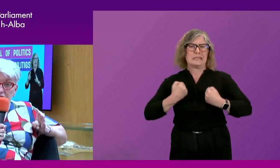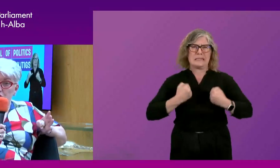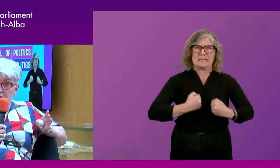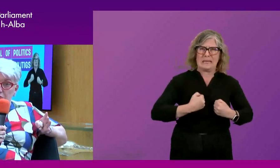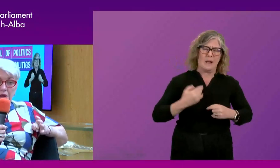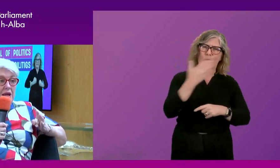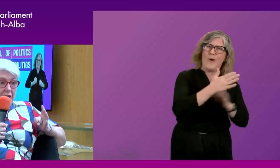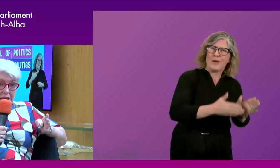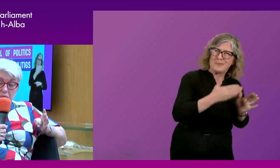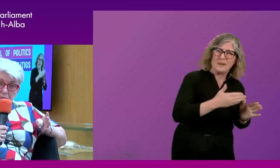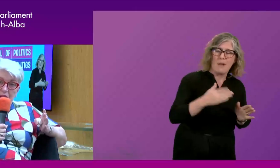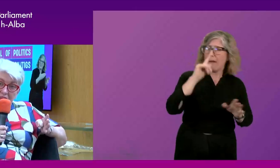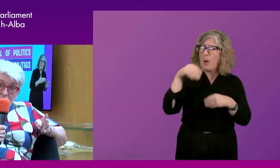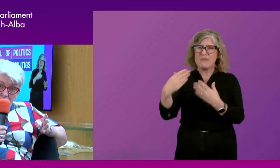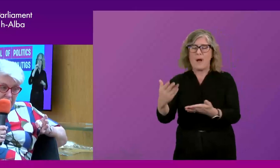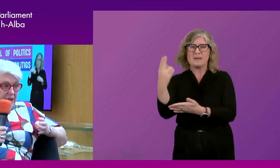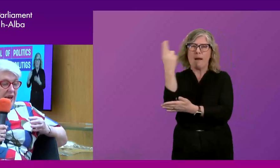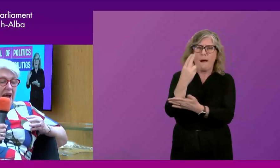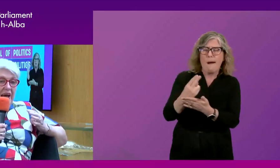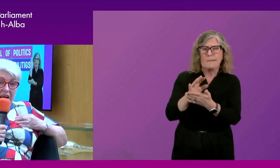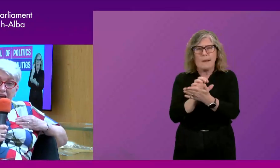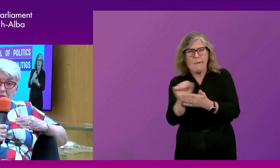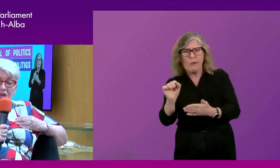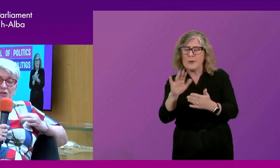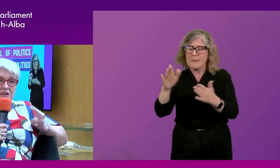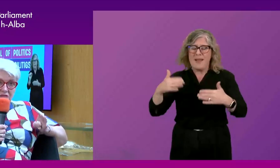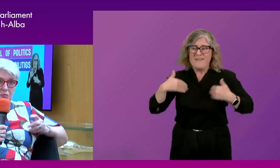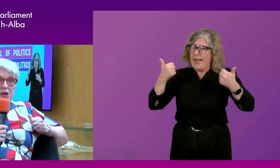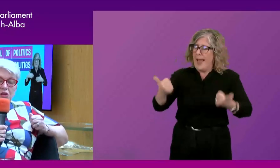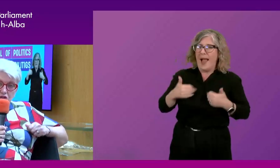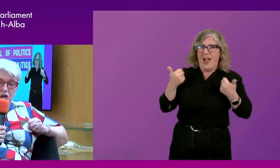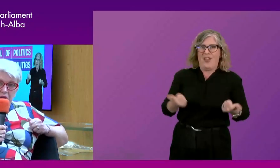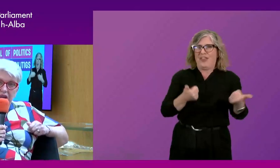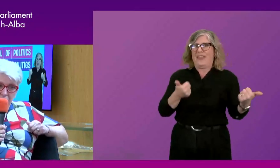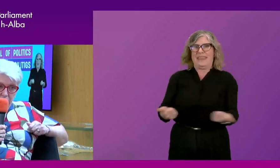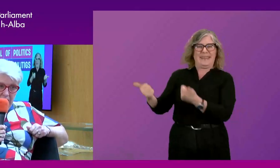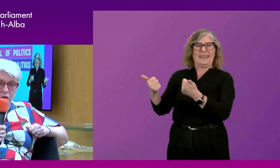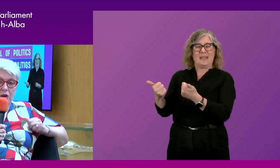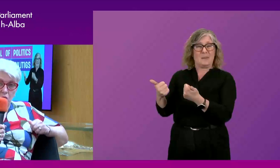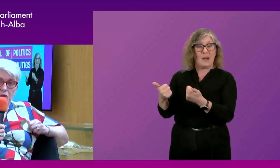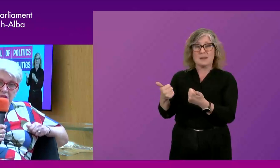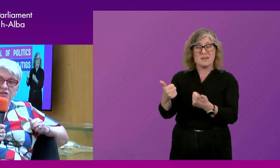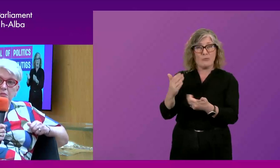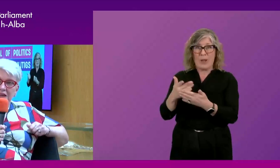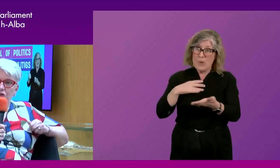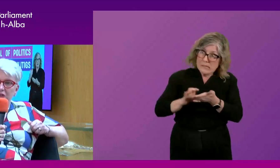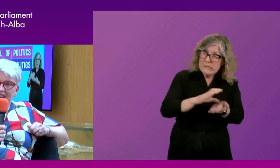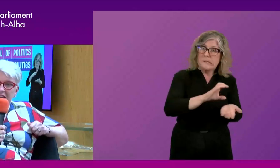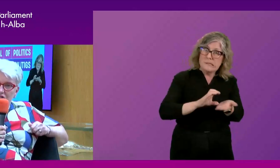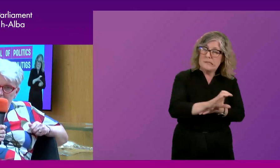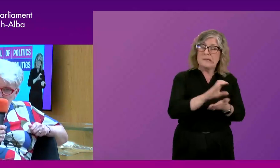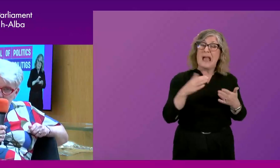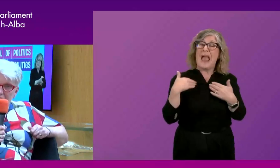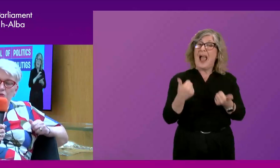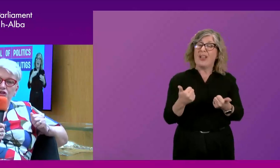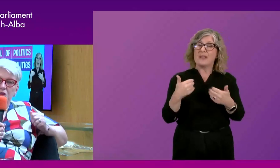culture that would help keep people healthy. And I am as guilty as everybody. We talk about health spending when what we mean is spending on the